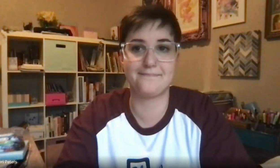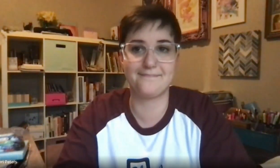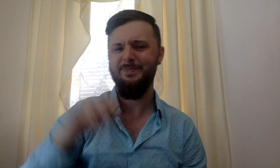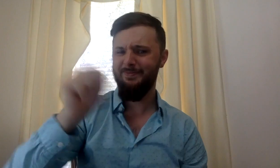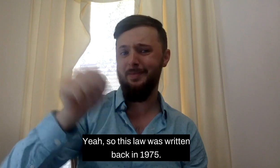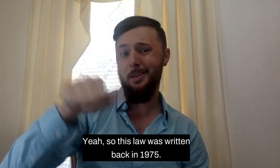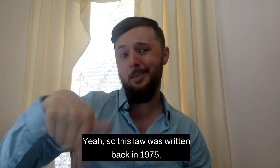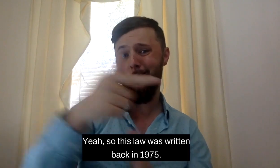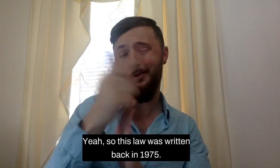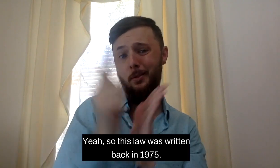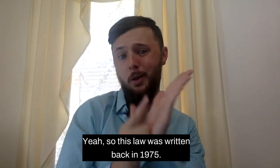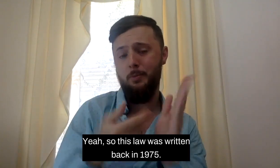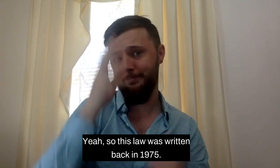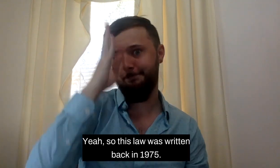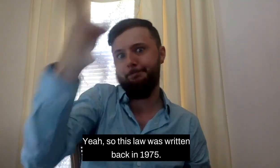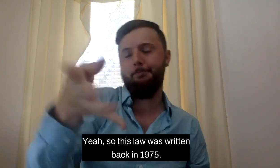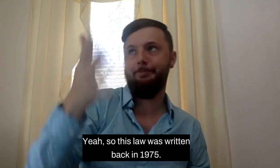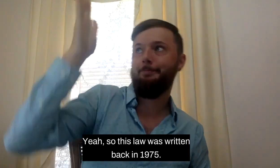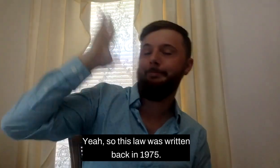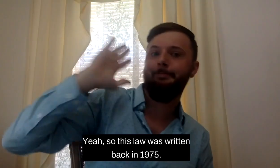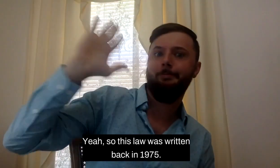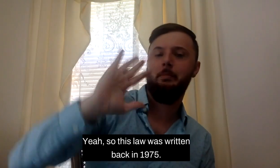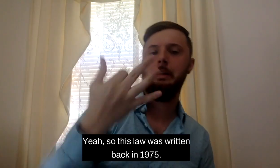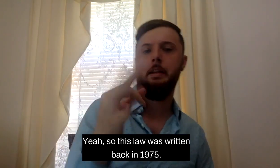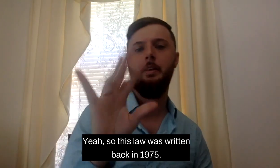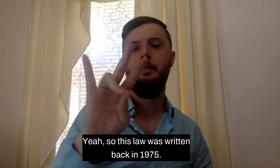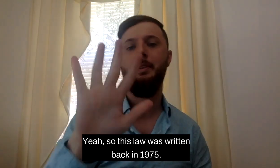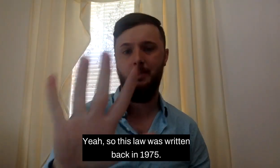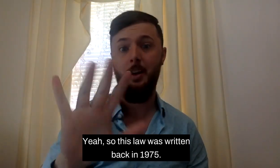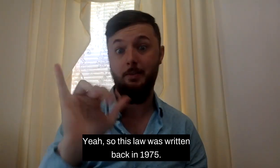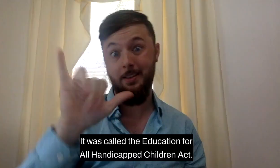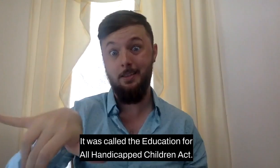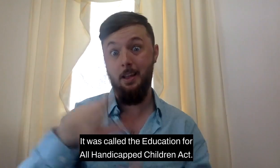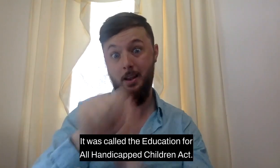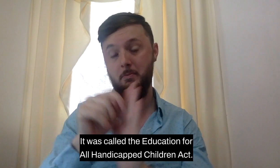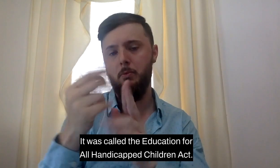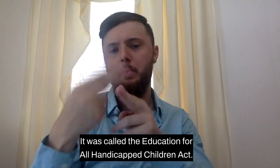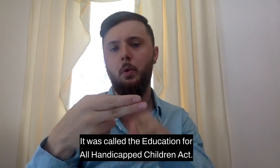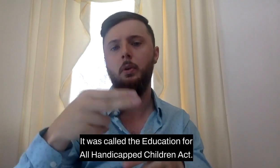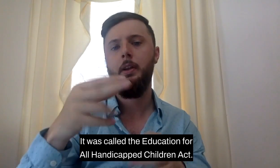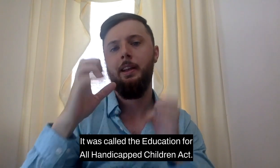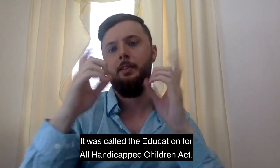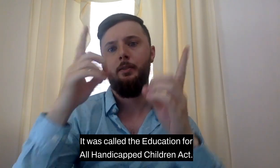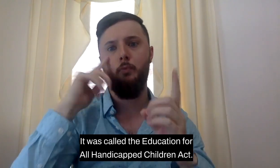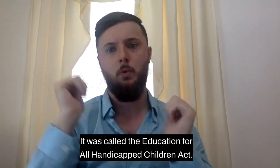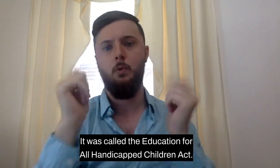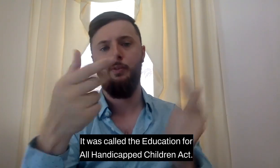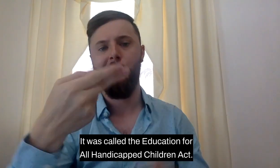Yeah so this law was written back in 1975. It was called the Education for All Handicapped